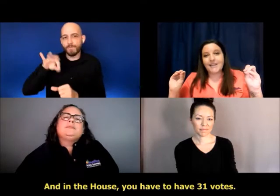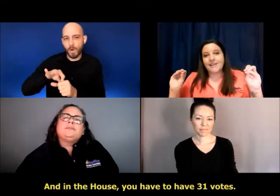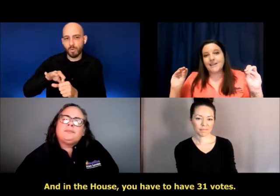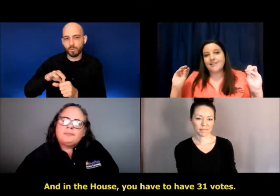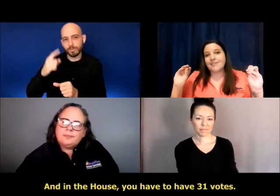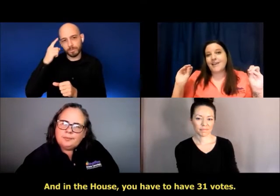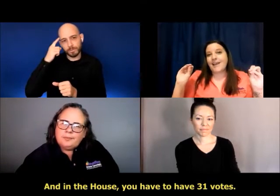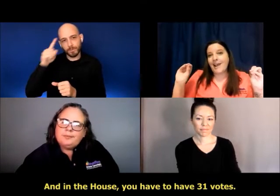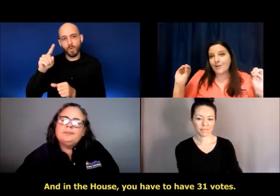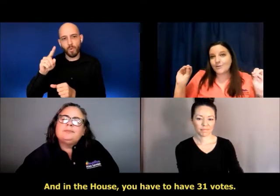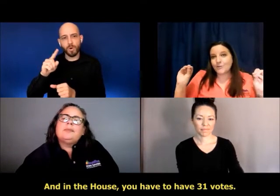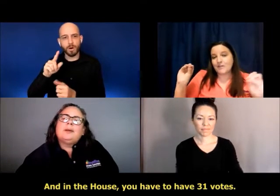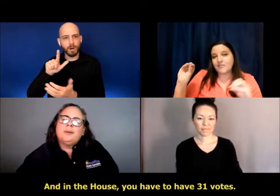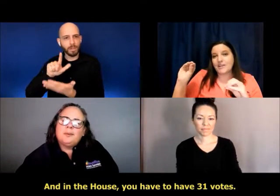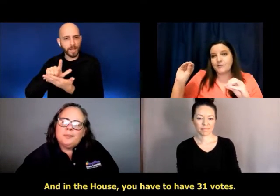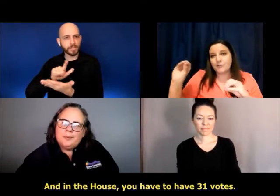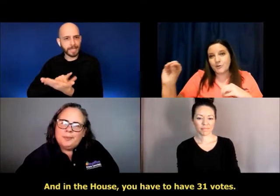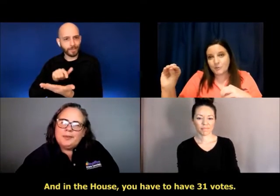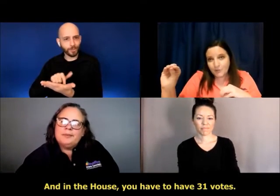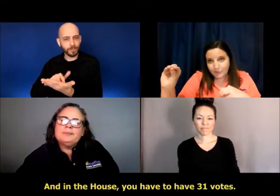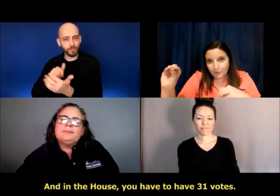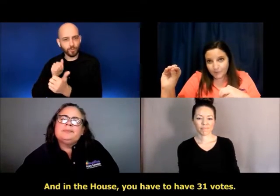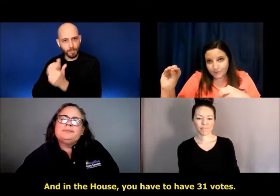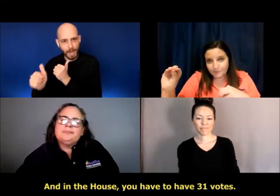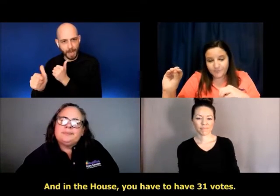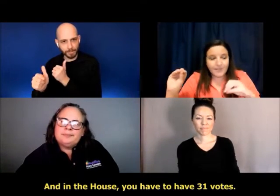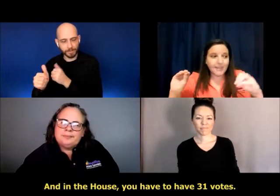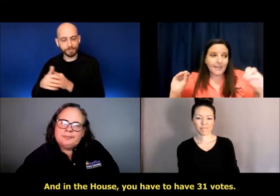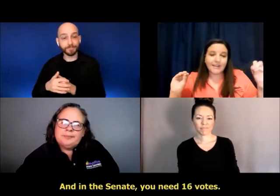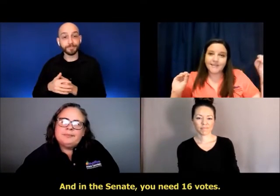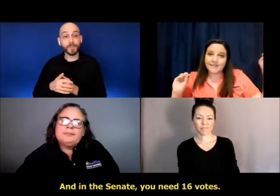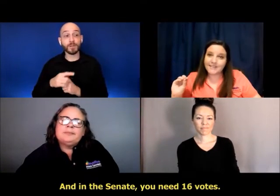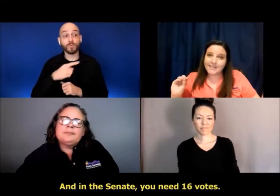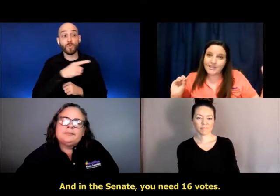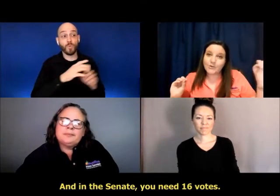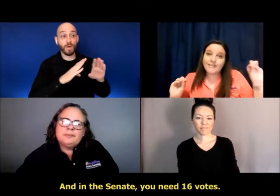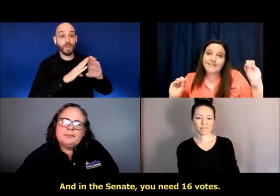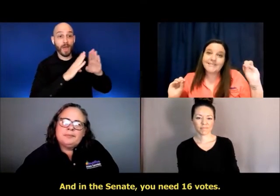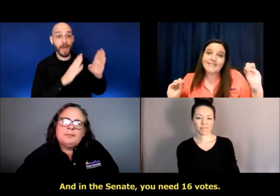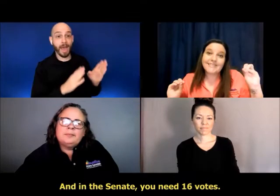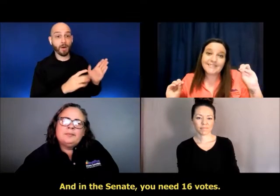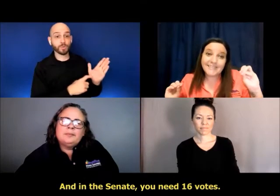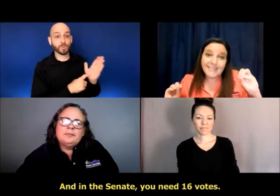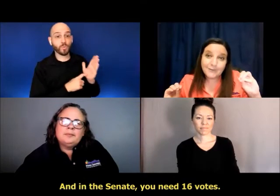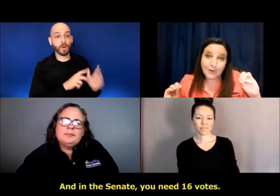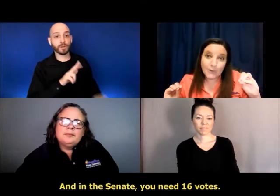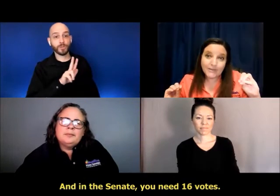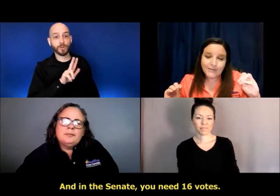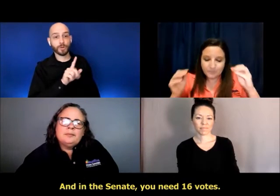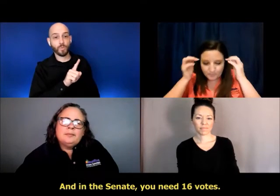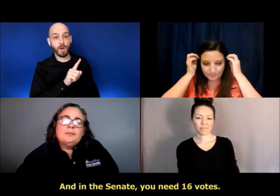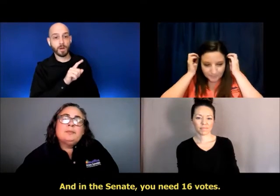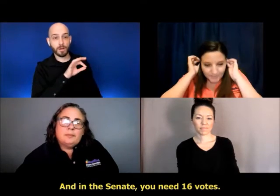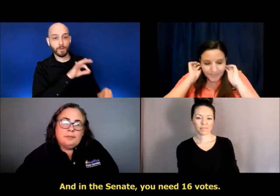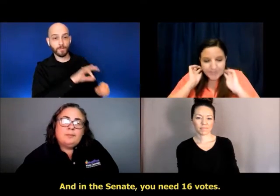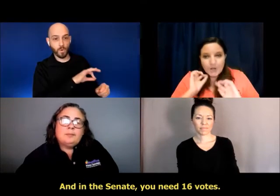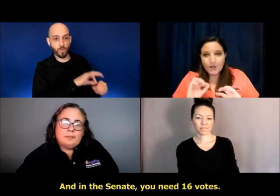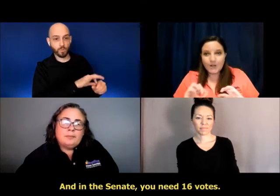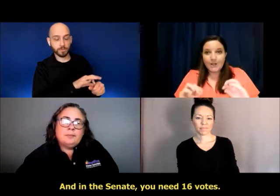And in the House, you have to have 31 votes. And in the Senate, you need 16 votes.